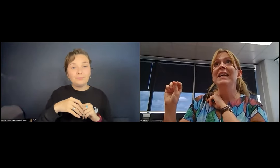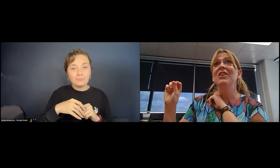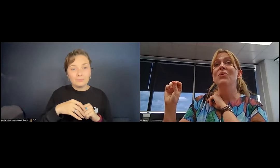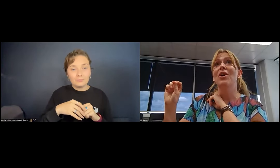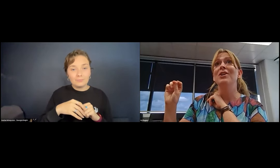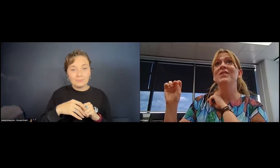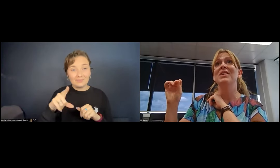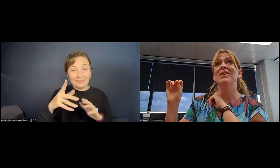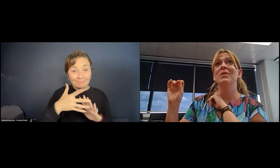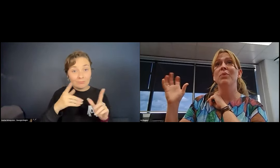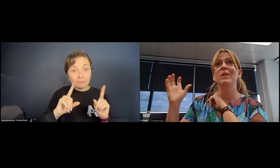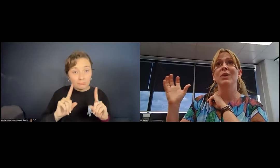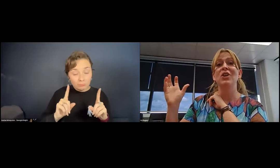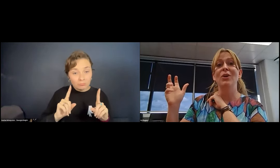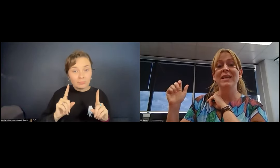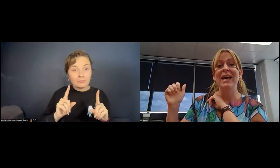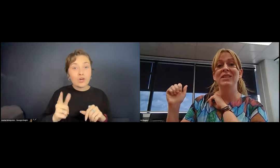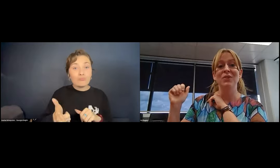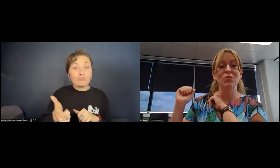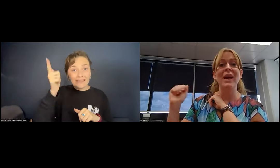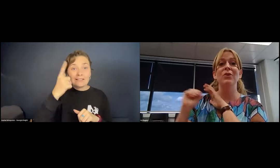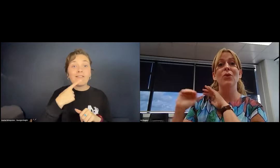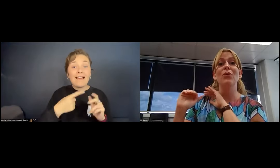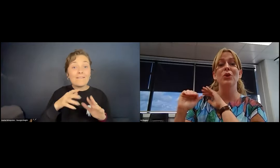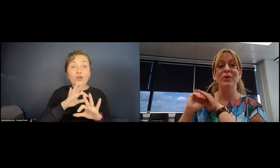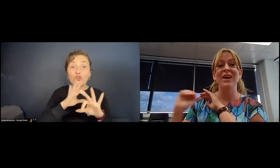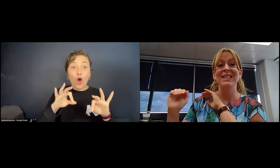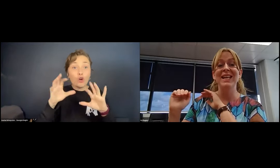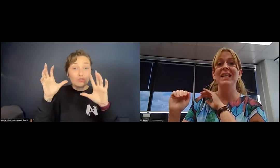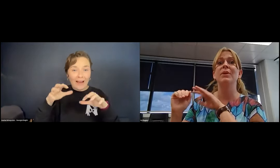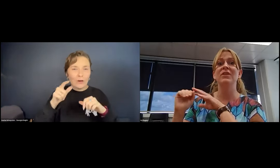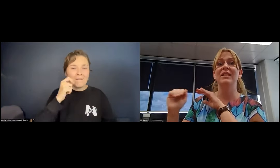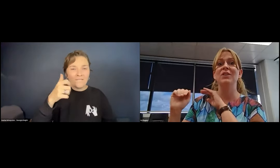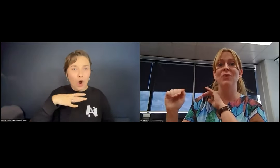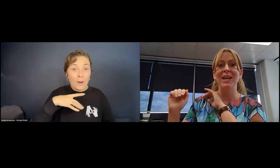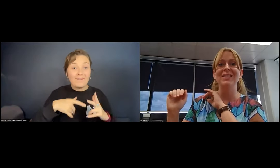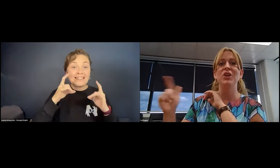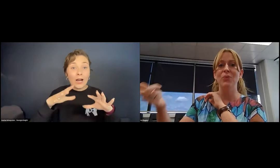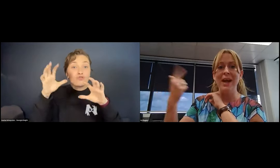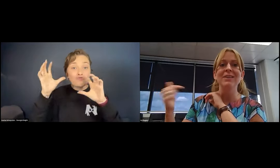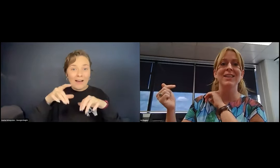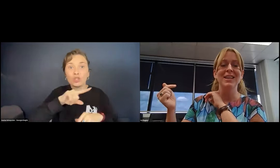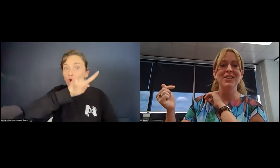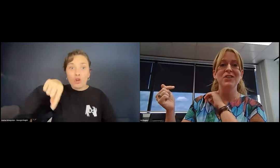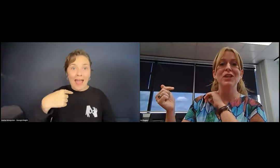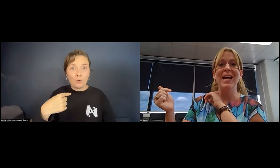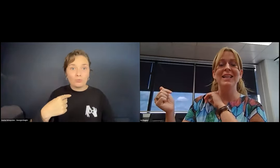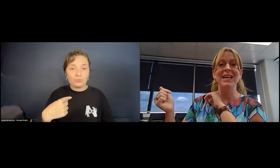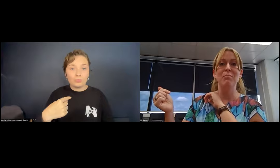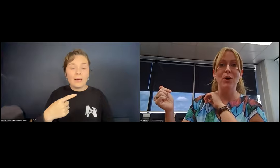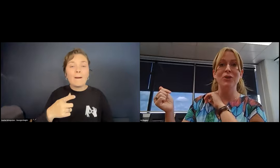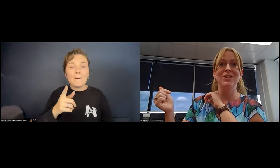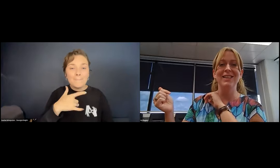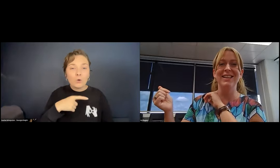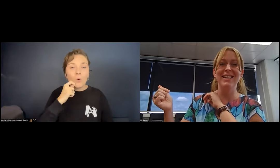that did was that the principal had told us, hey, if it doesn't rain at all, you'll be fine to get here. But if it starts raining, turn around because you're